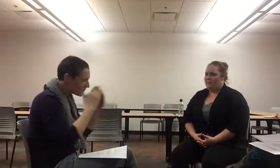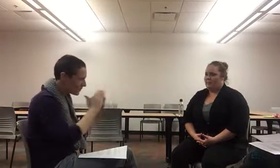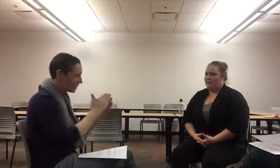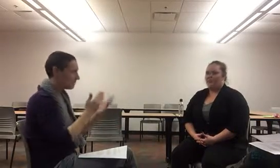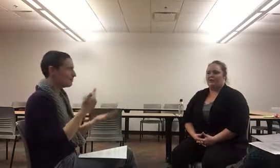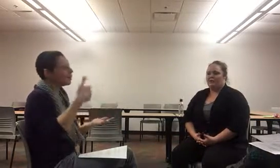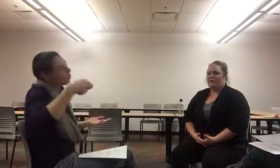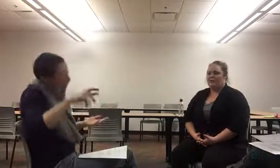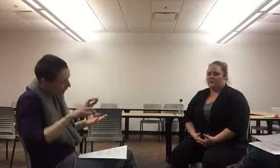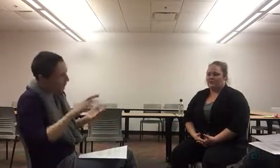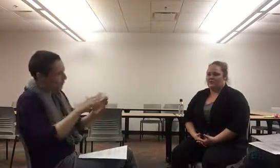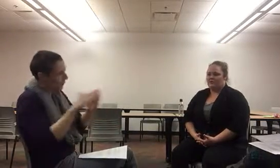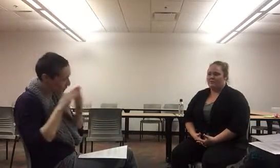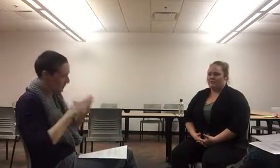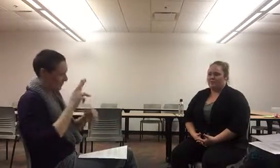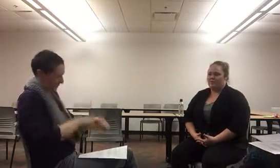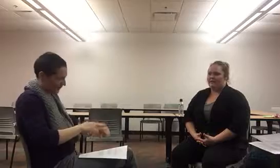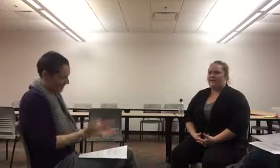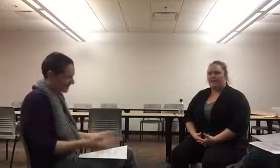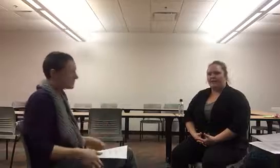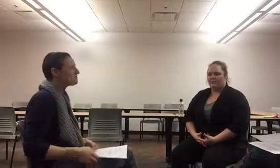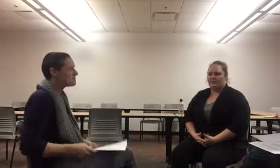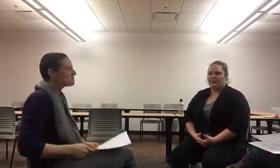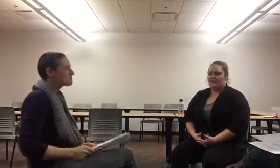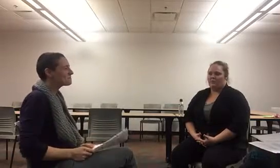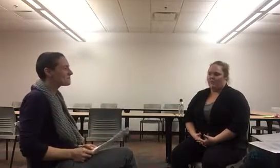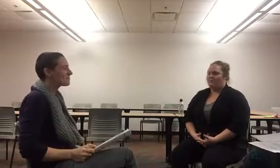And you know, the LGBT community and the queer community as well.